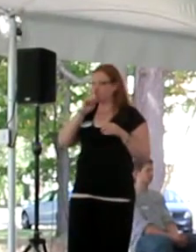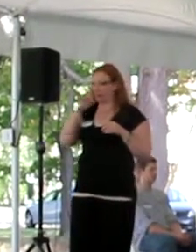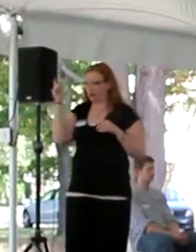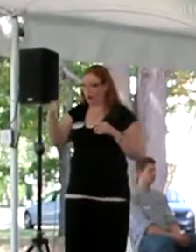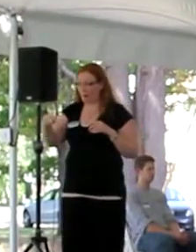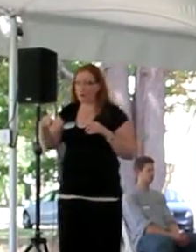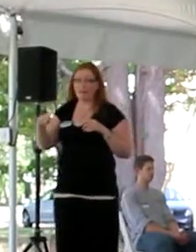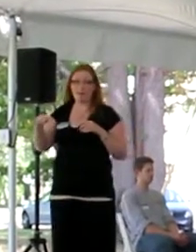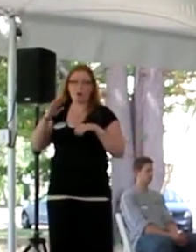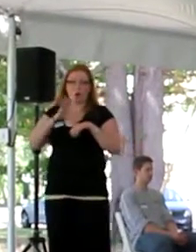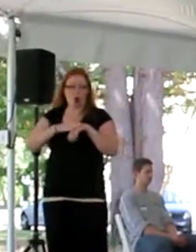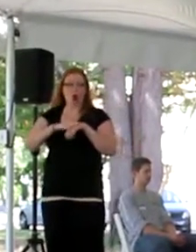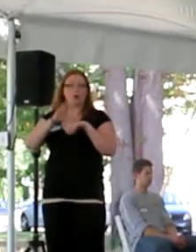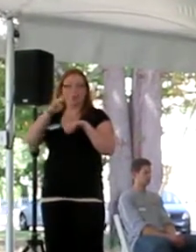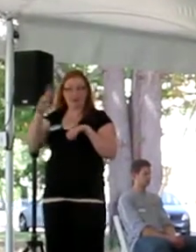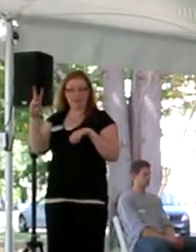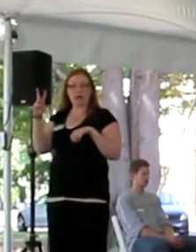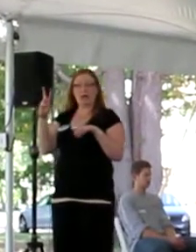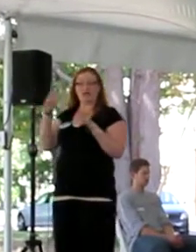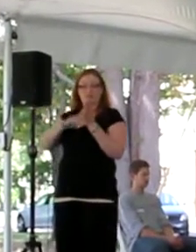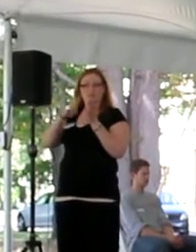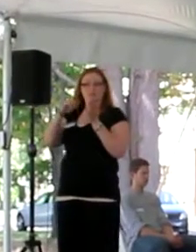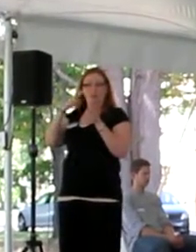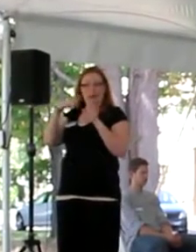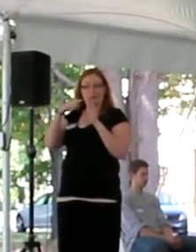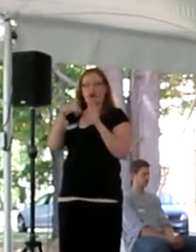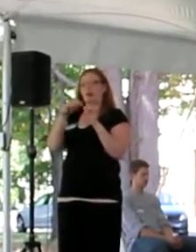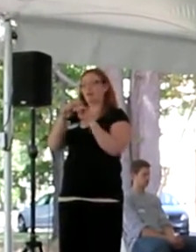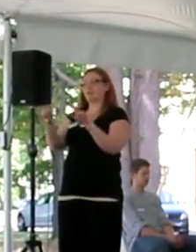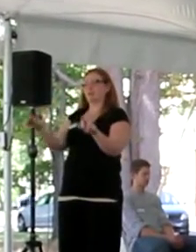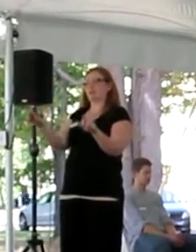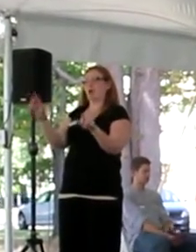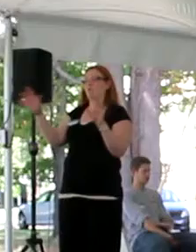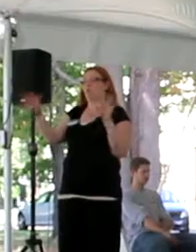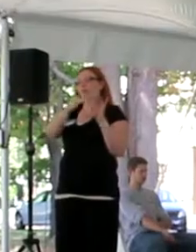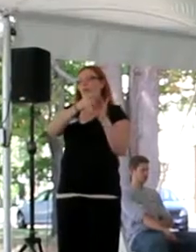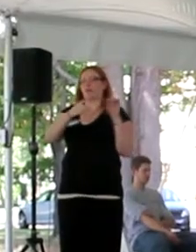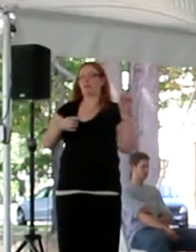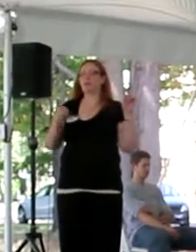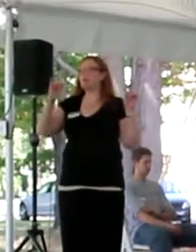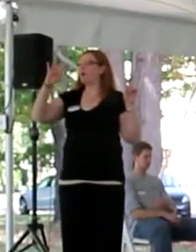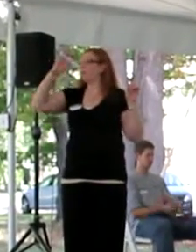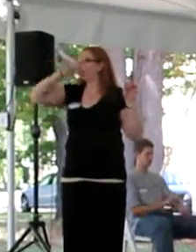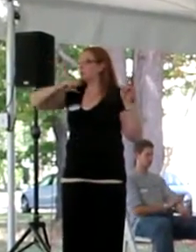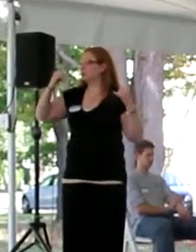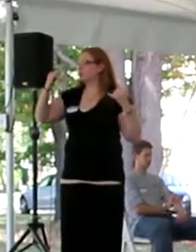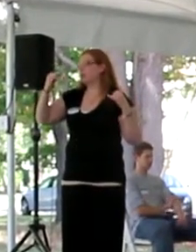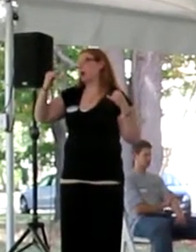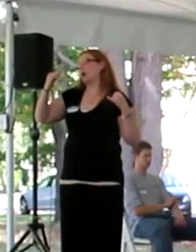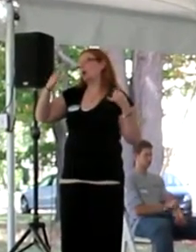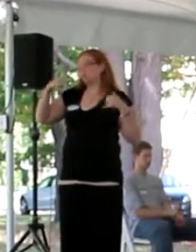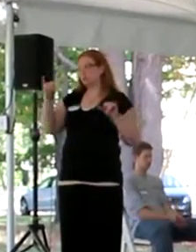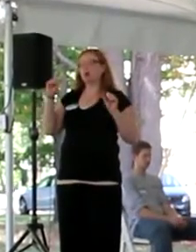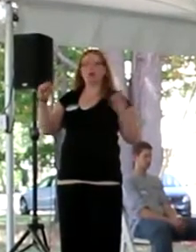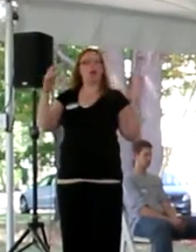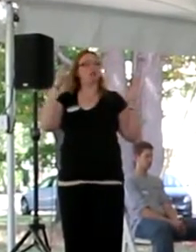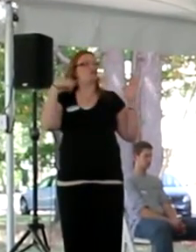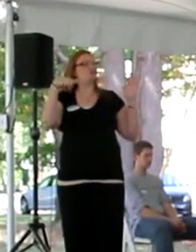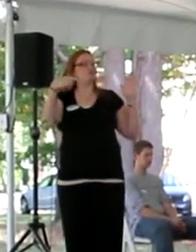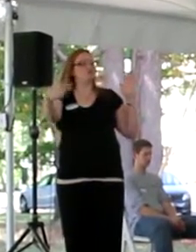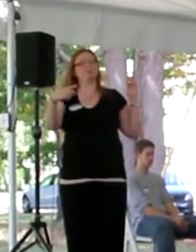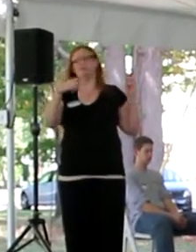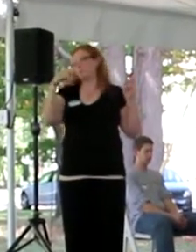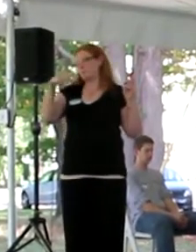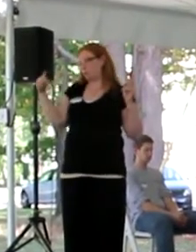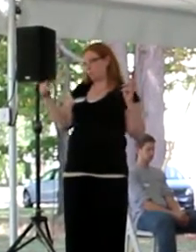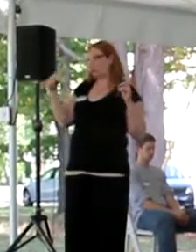and who's on our website already will be able to send that link out to them. So if they missed today, they're still going to get all this good information. So the